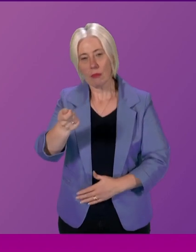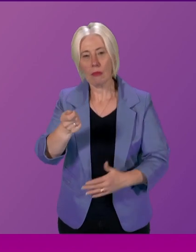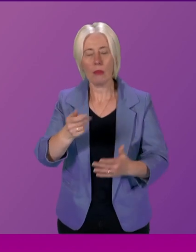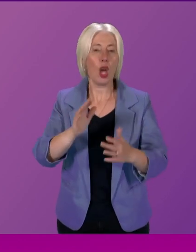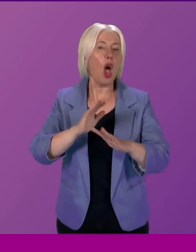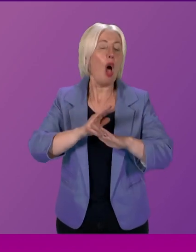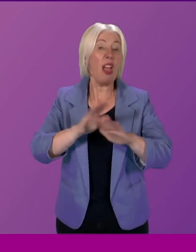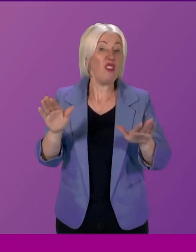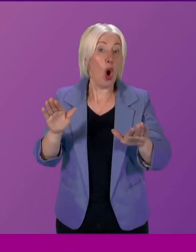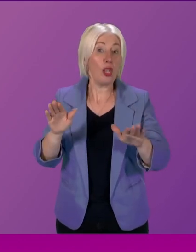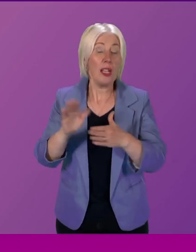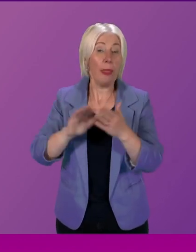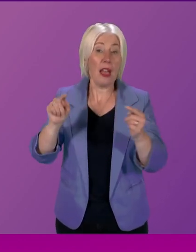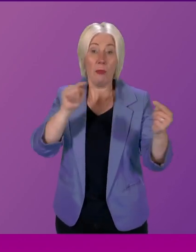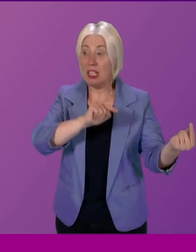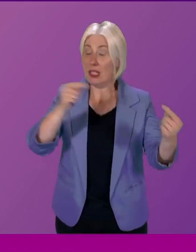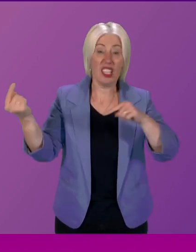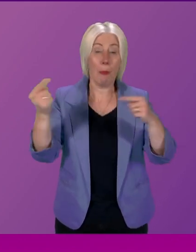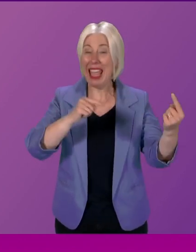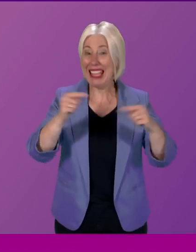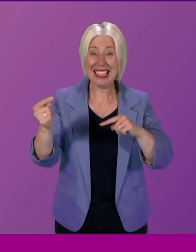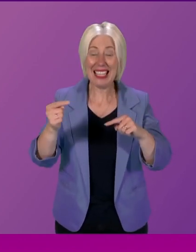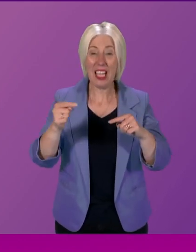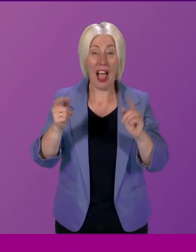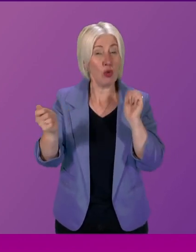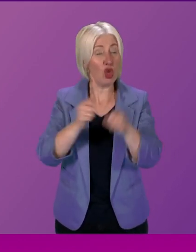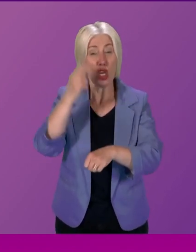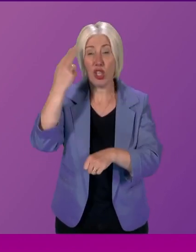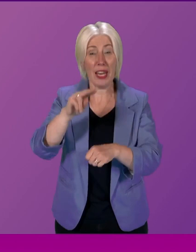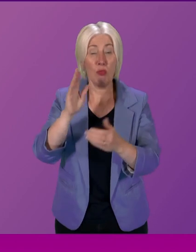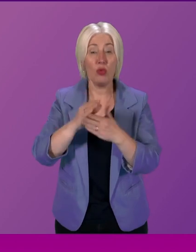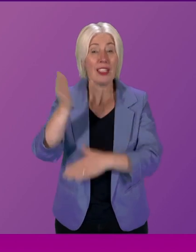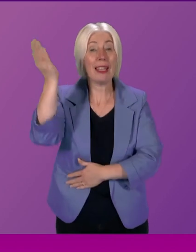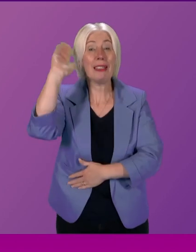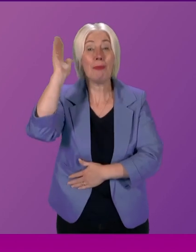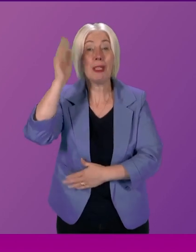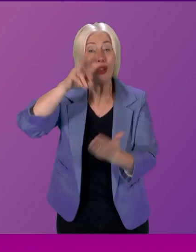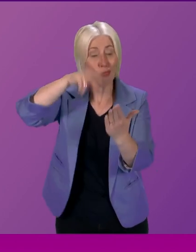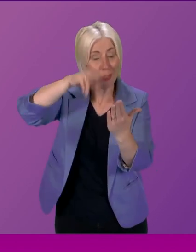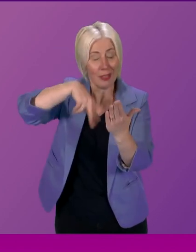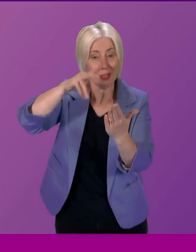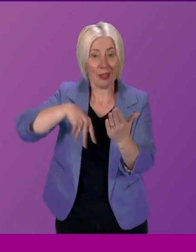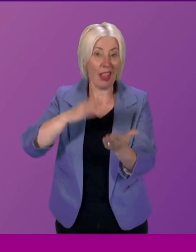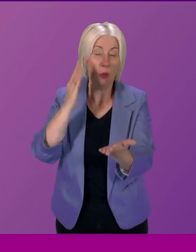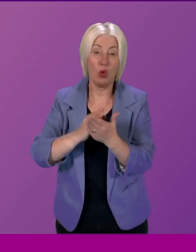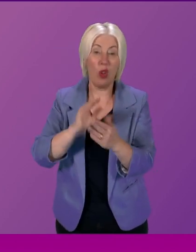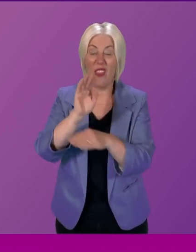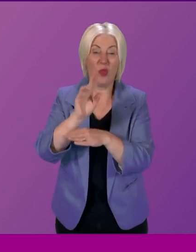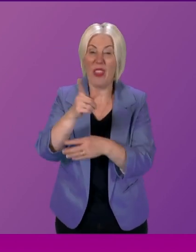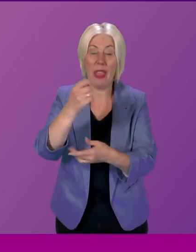from debate to the reading of speeches, and in due course probably end up replaced by AI at some point.